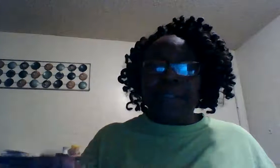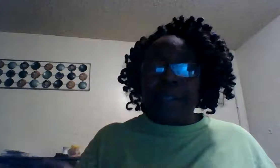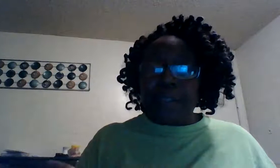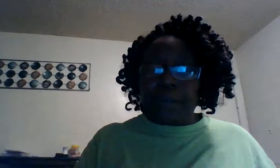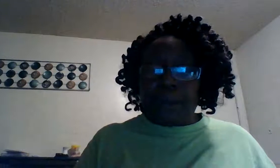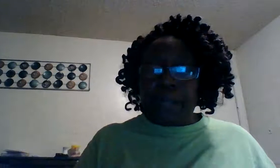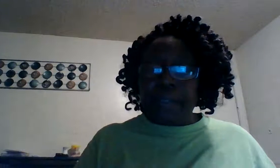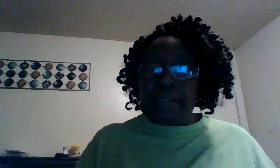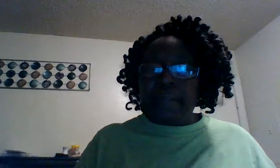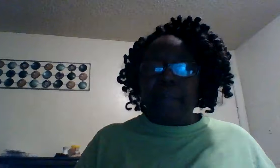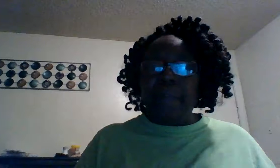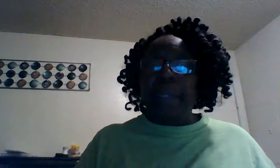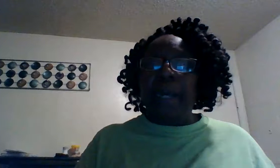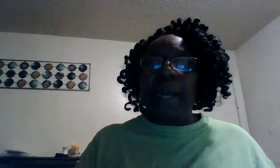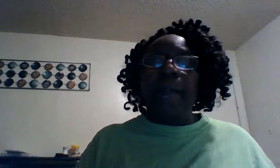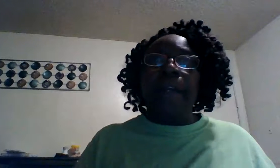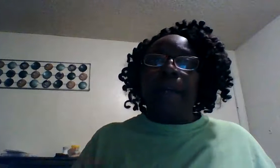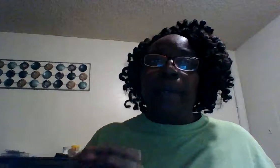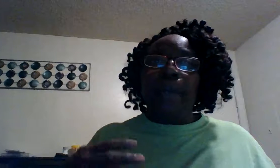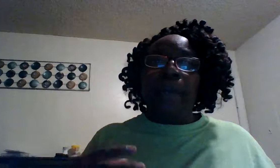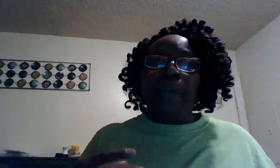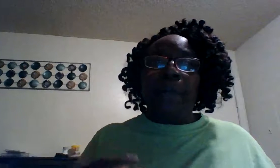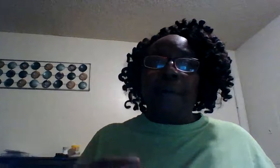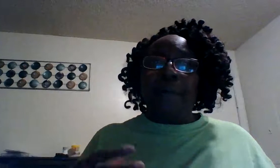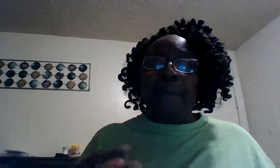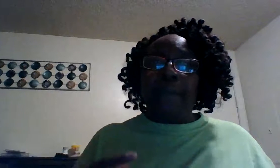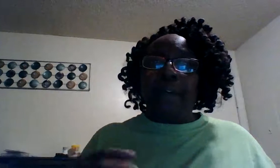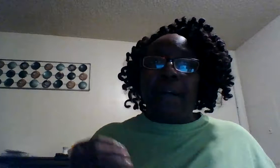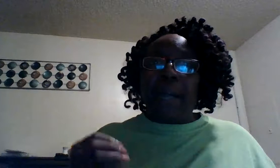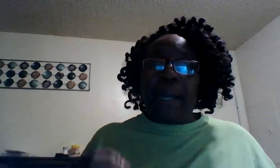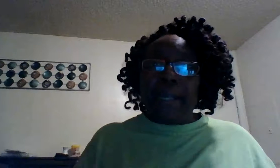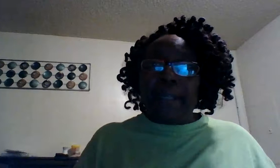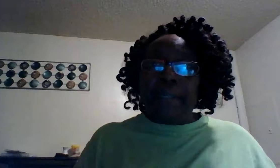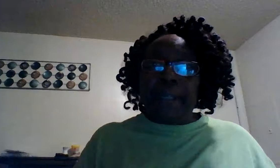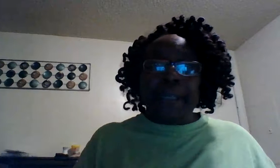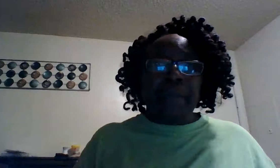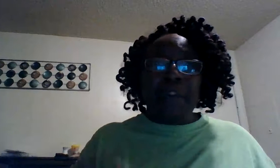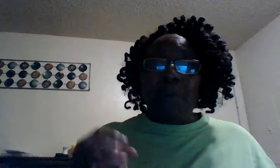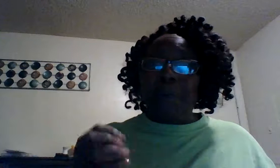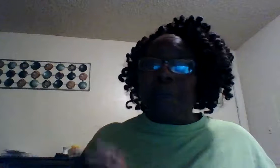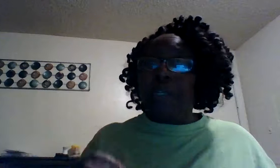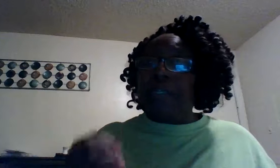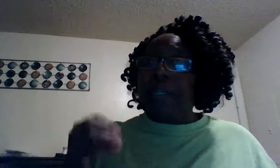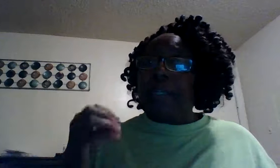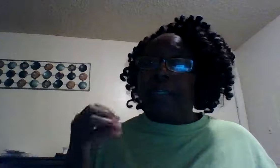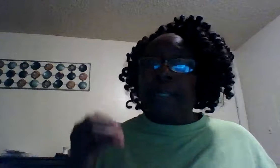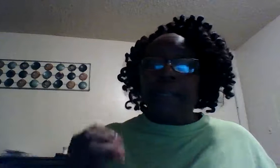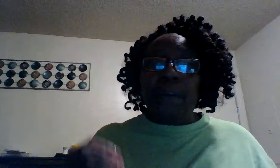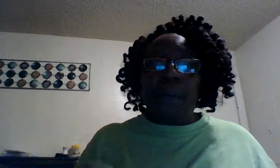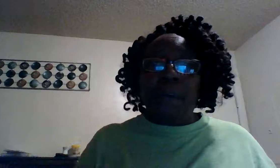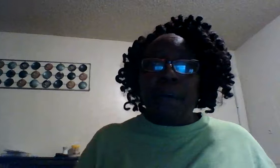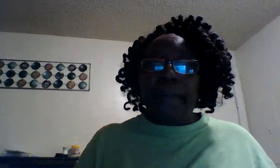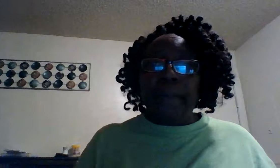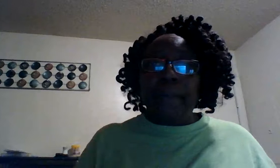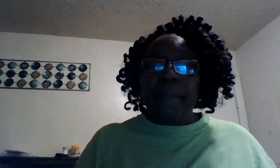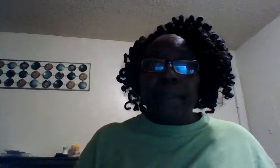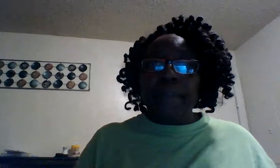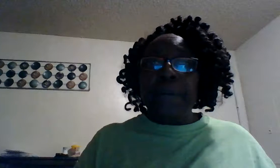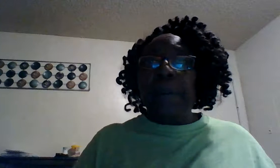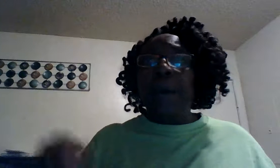jesus christ glory be to god and with your faith or anchored in him your trust is in the lord you are